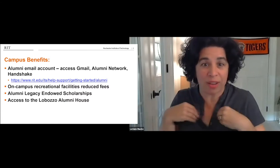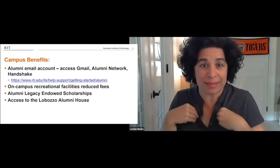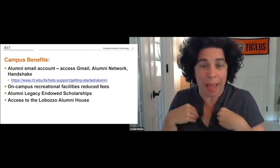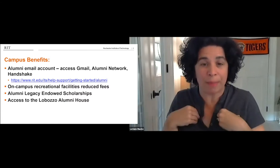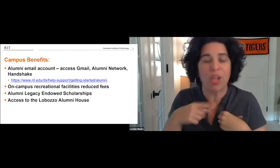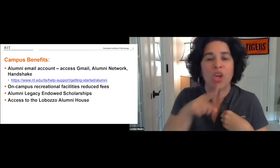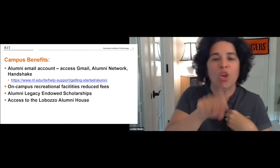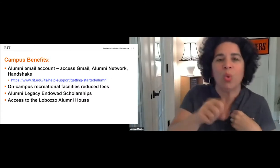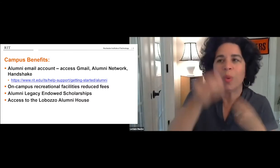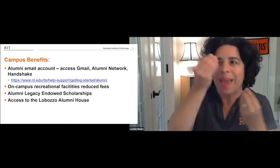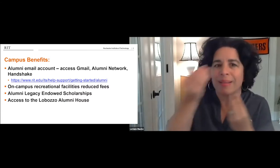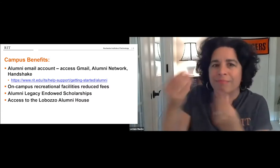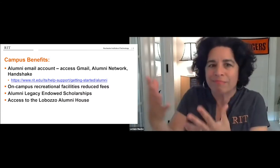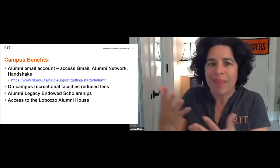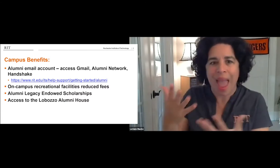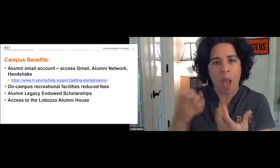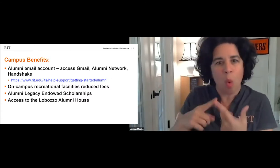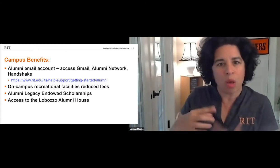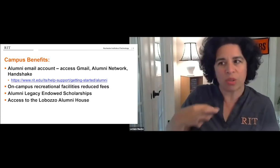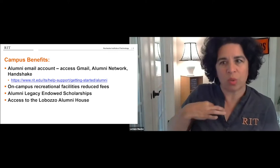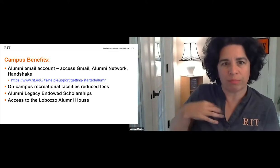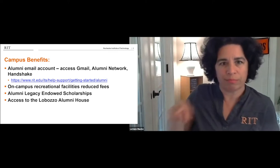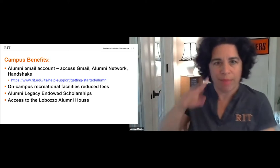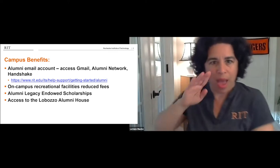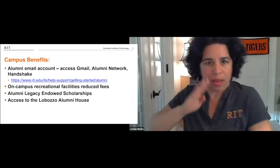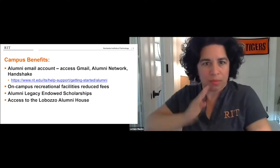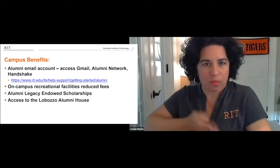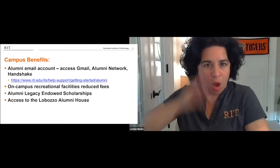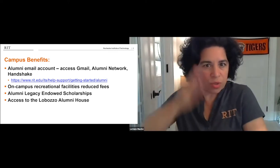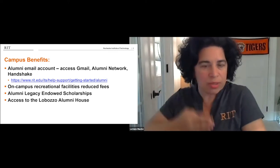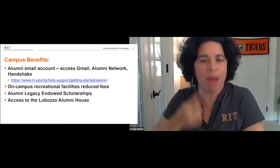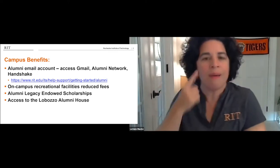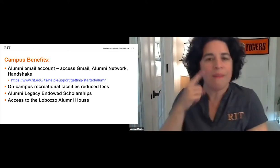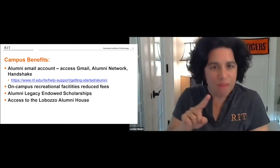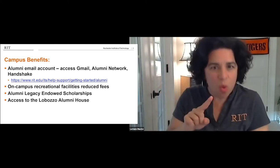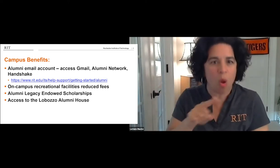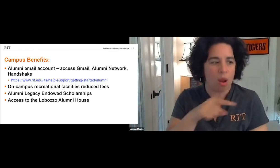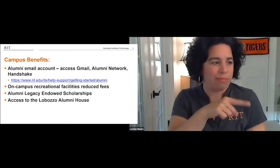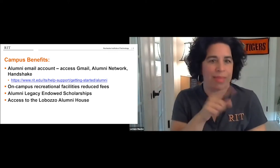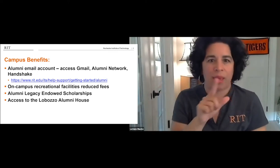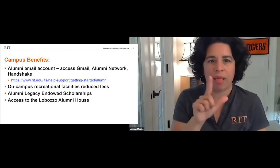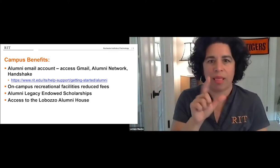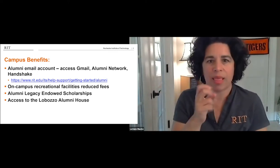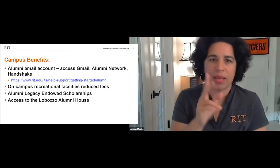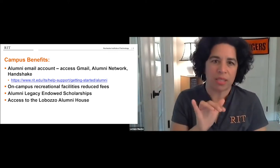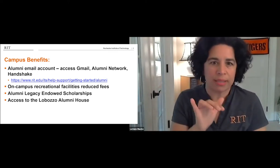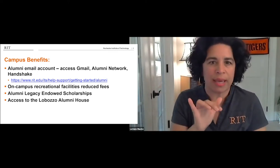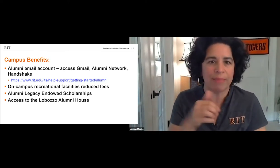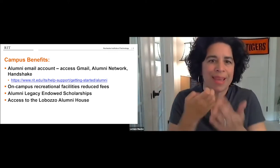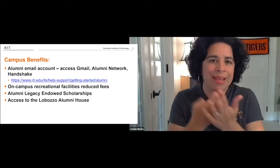hope to go to RIT. When they're accepted, you can contact RIT and say that you want to